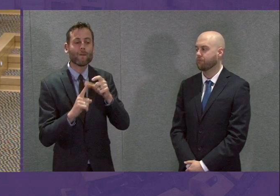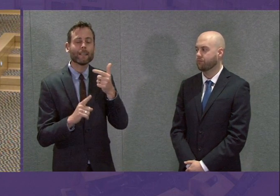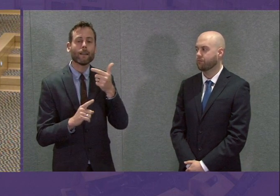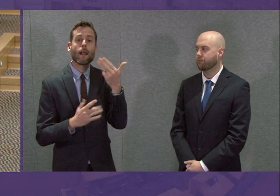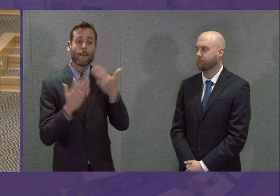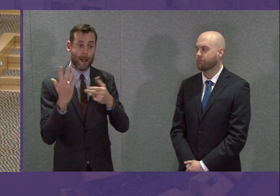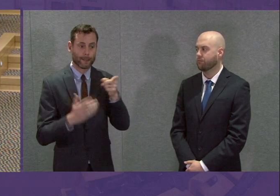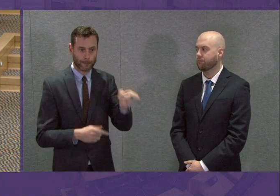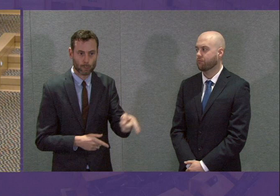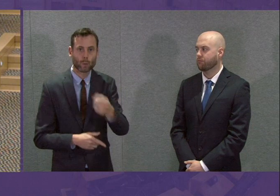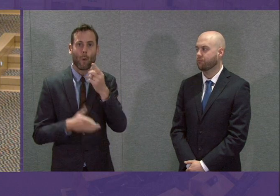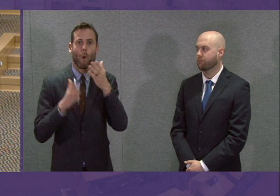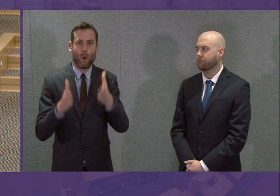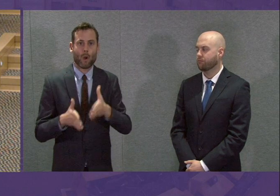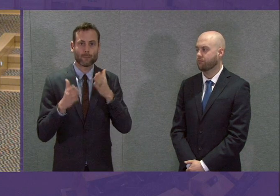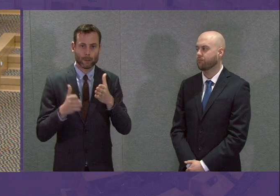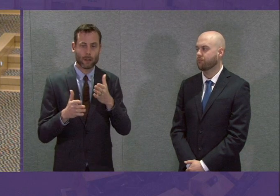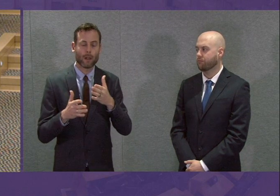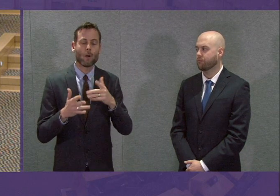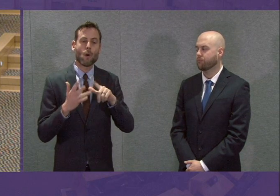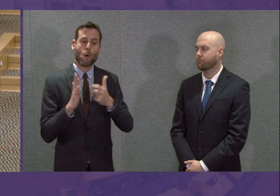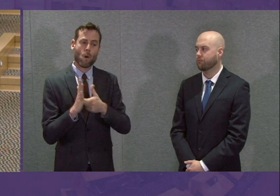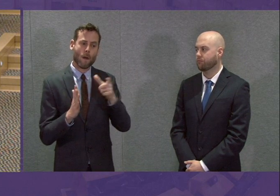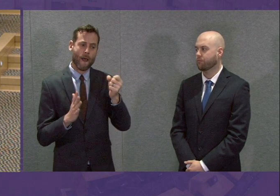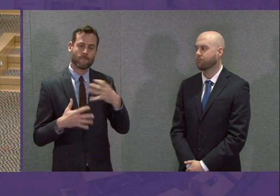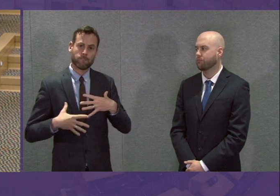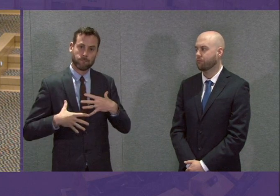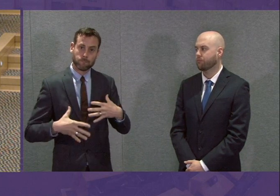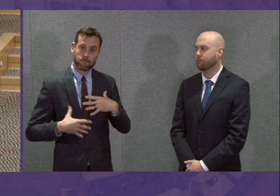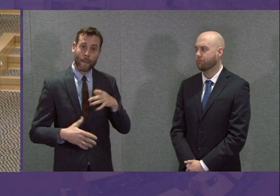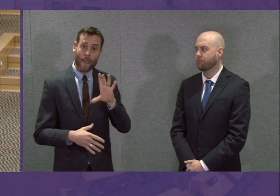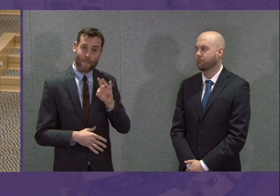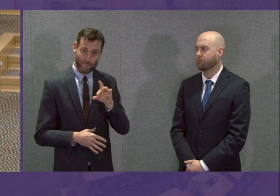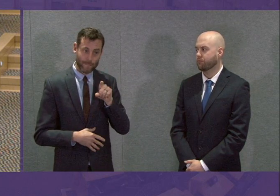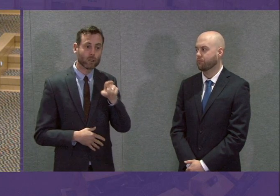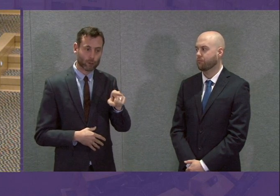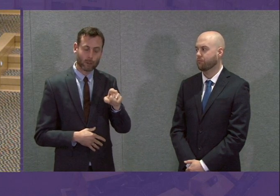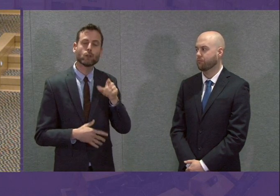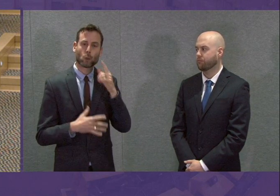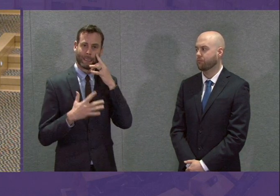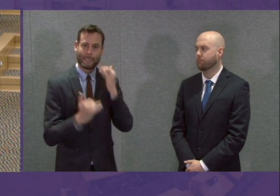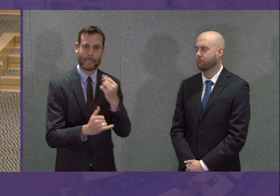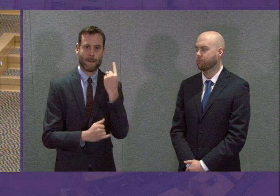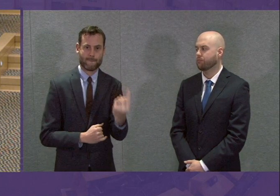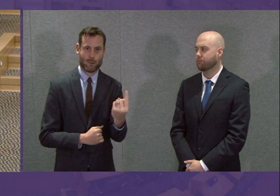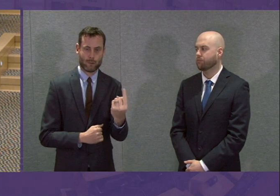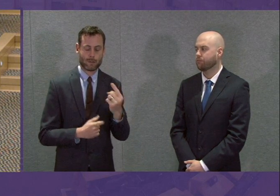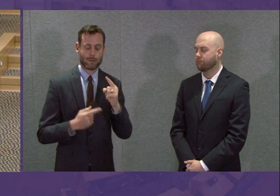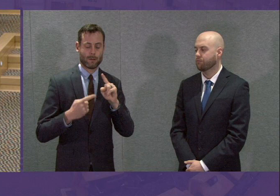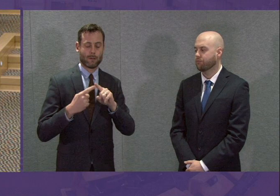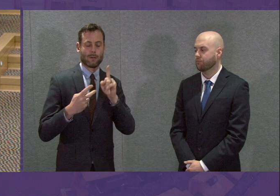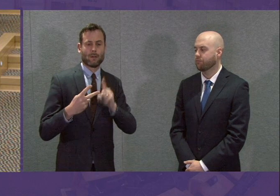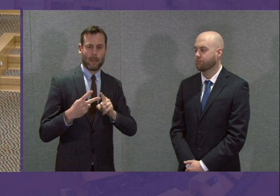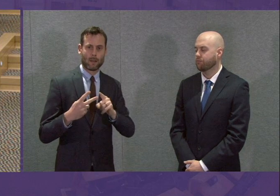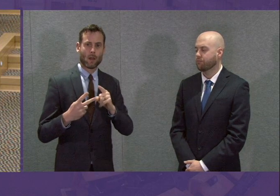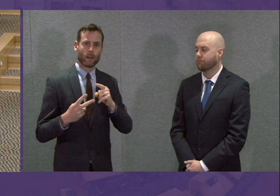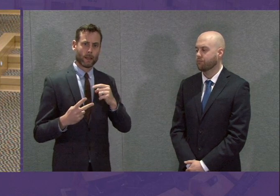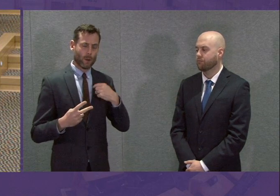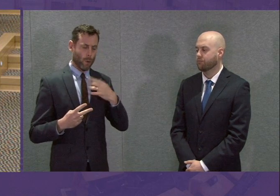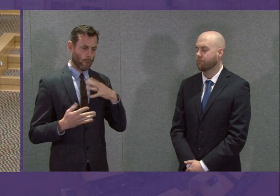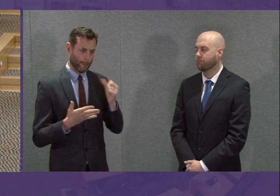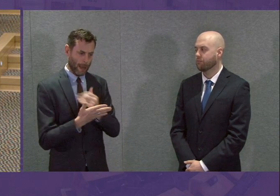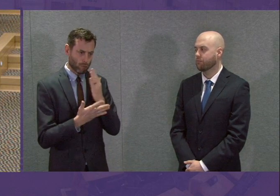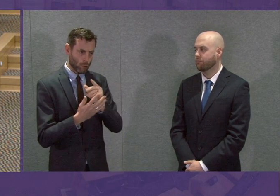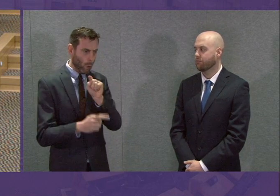or with upper respiratory infection will be tested. Secondly, allowing critical workers to be at work unless